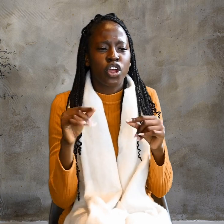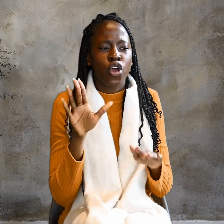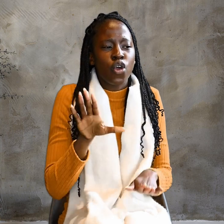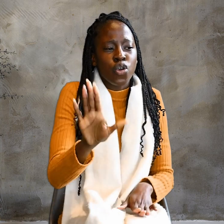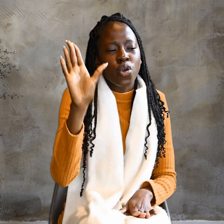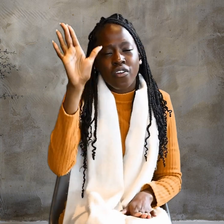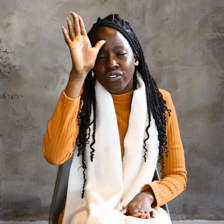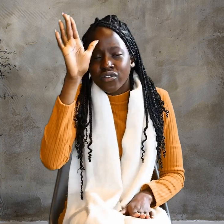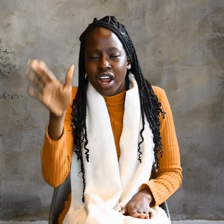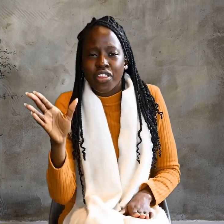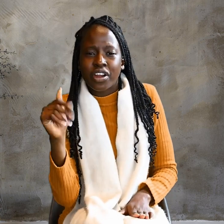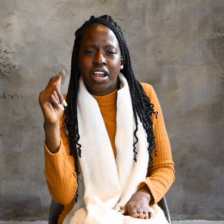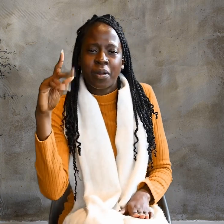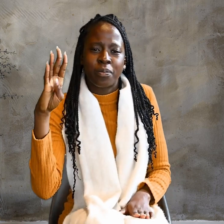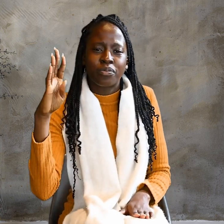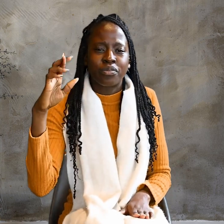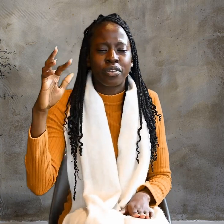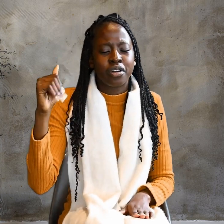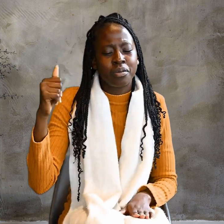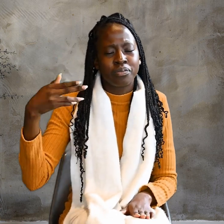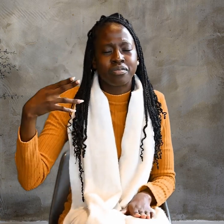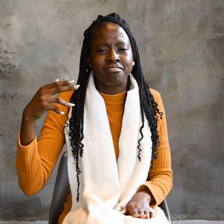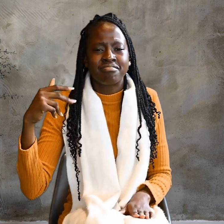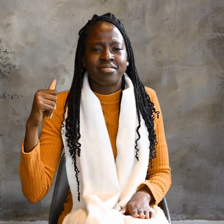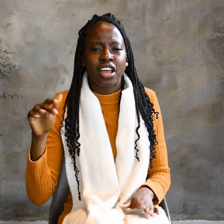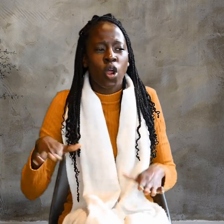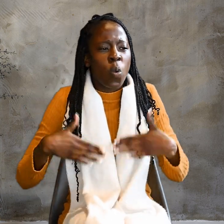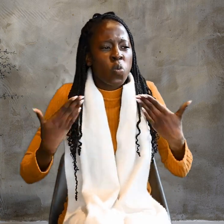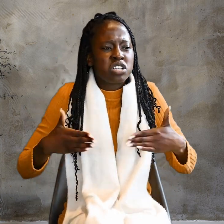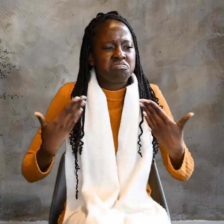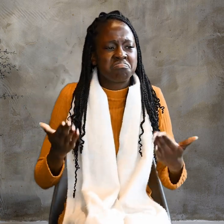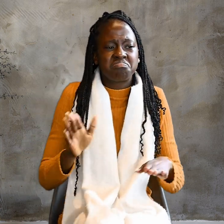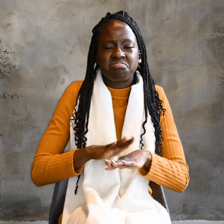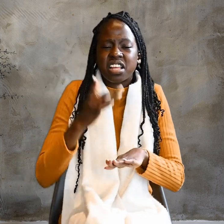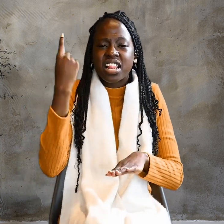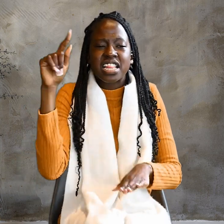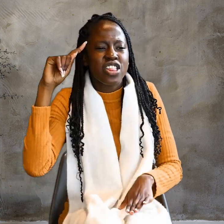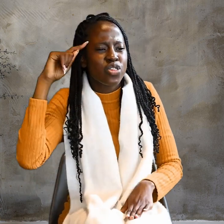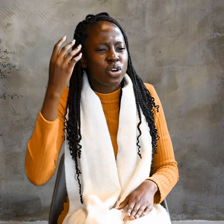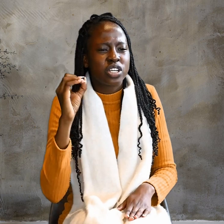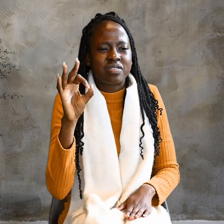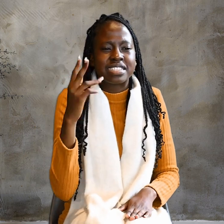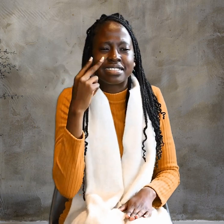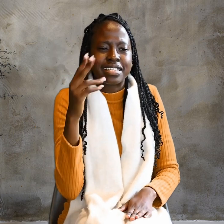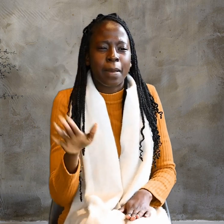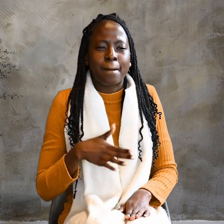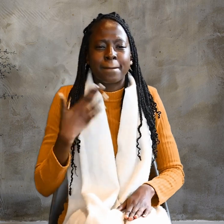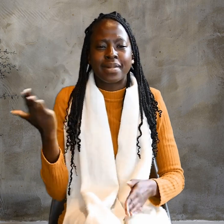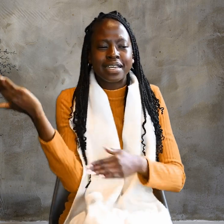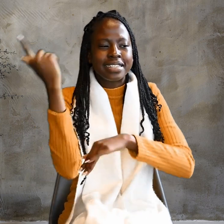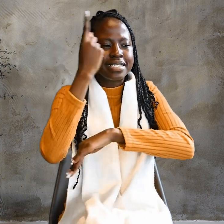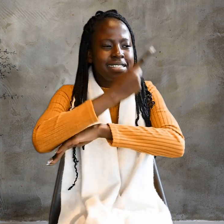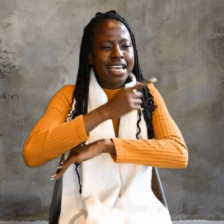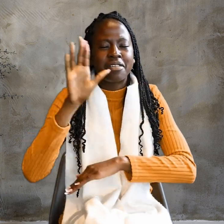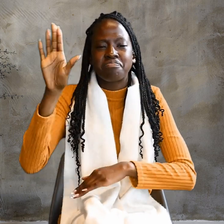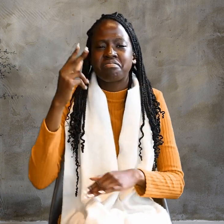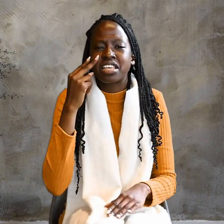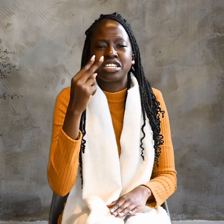Your father Abraham, Rejoiced at the thought of seeing my day. He saw it and was glad.